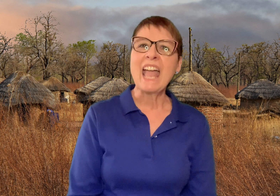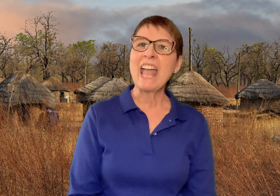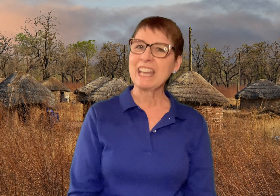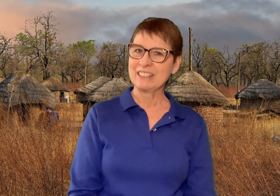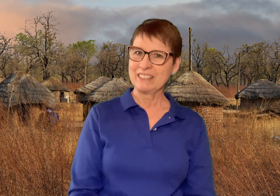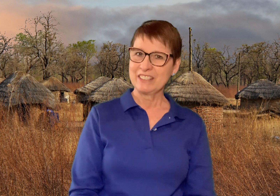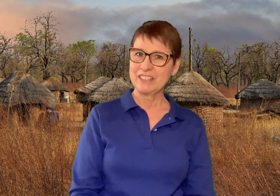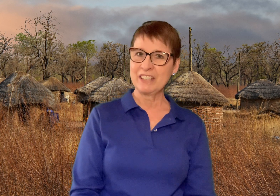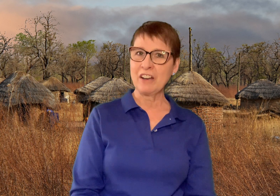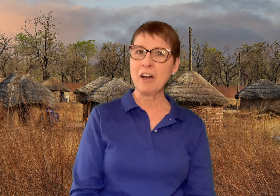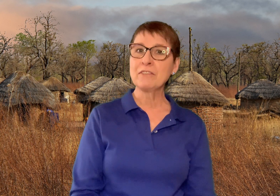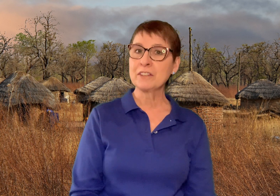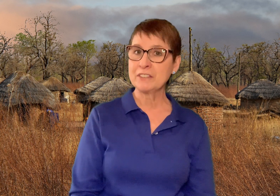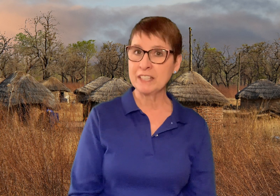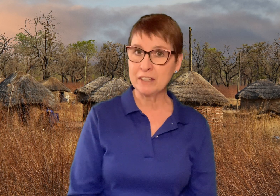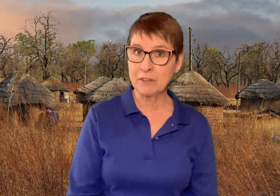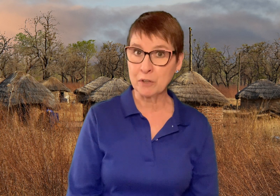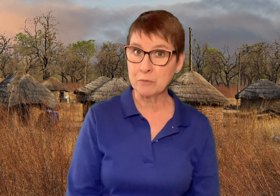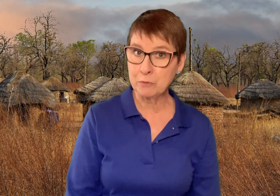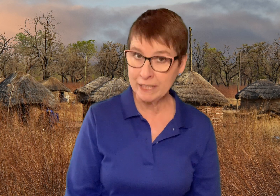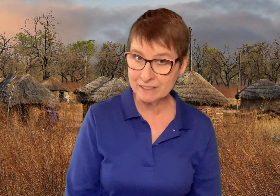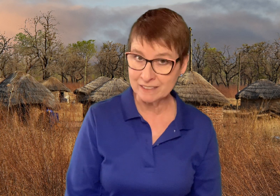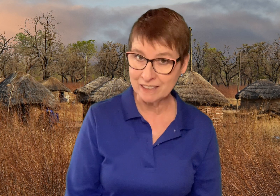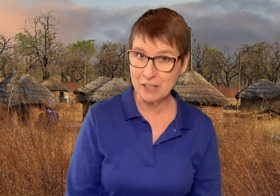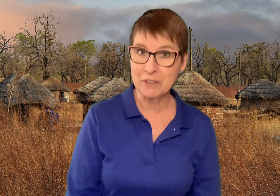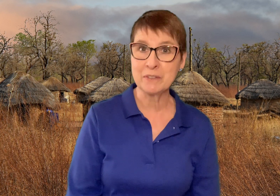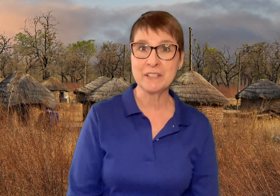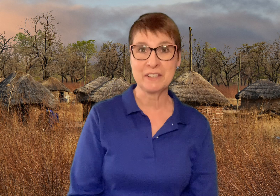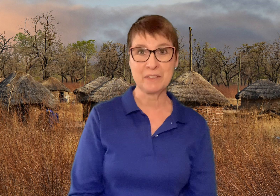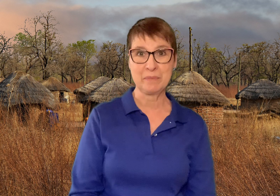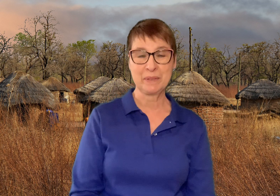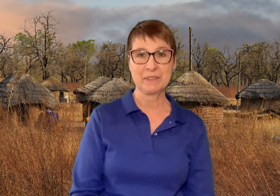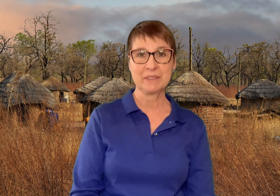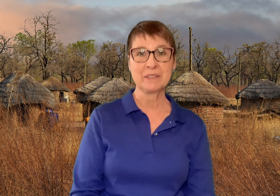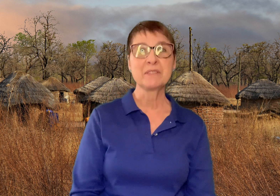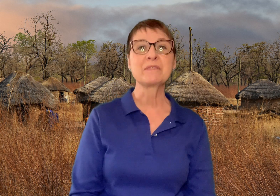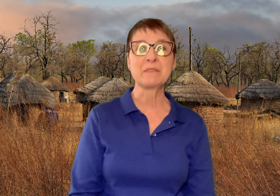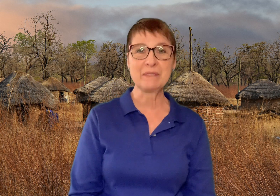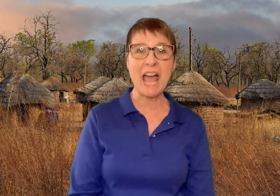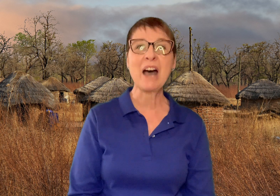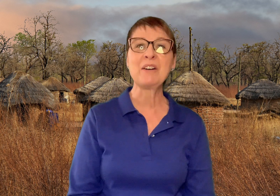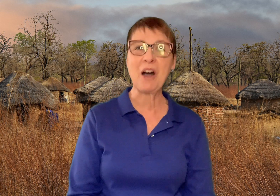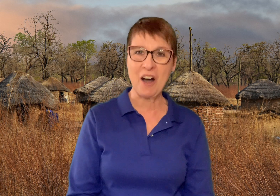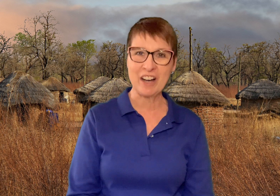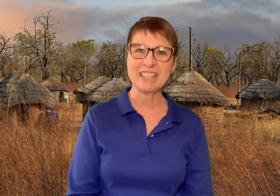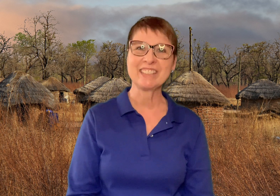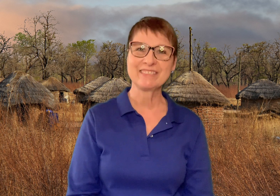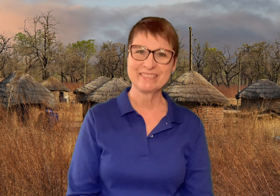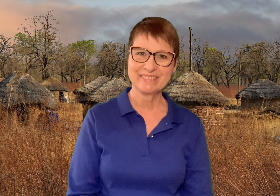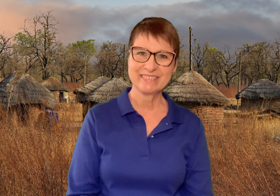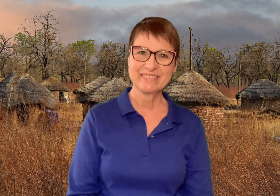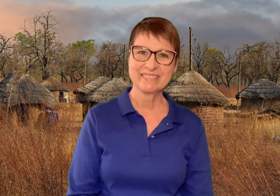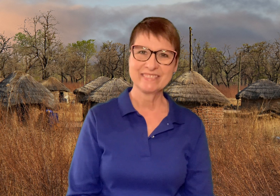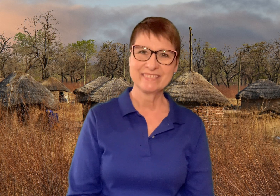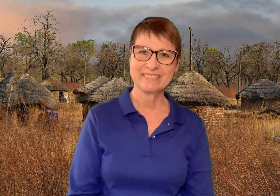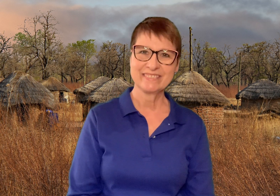And, she offered to give her real egoosey soup from now on. Freeze.